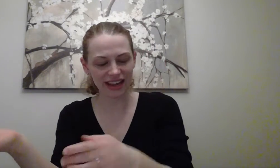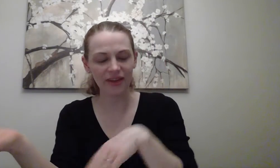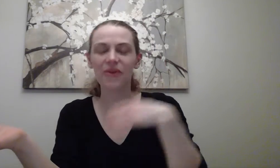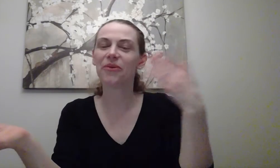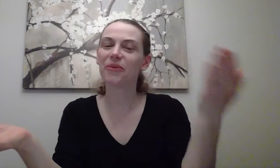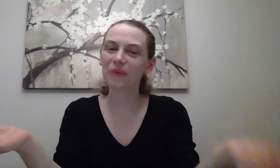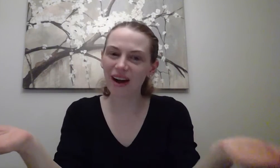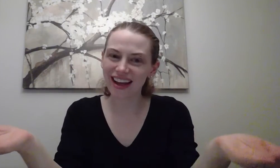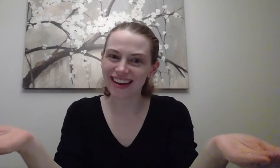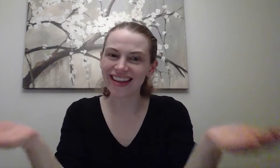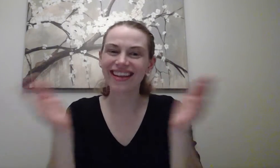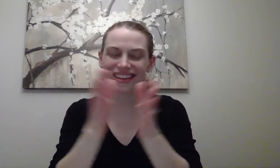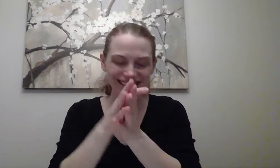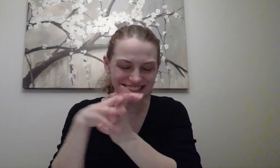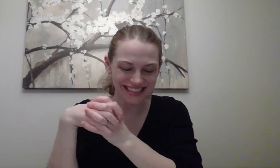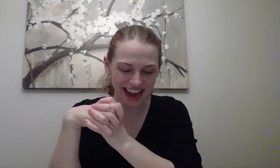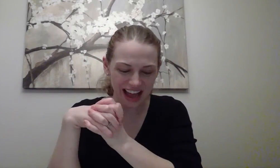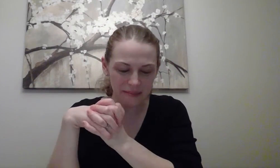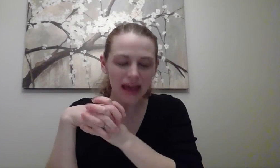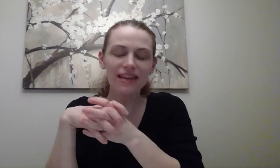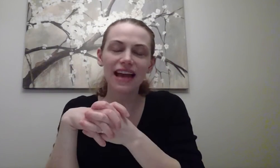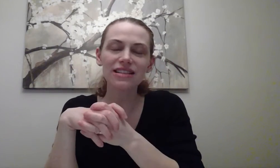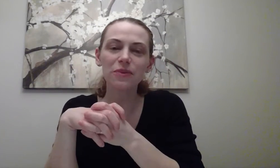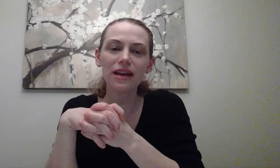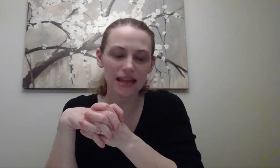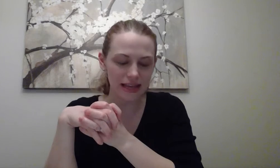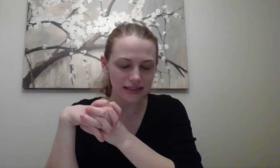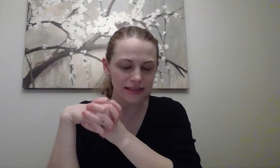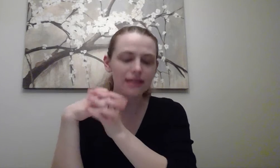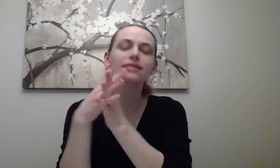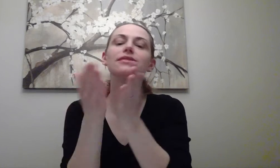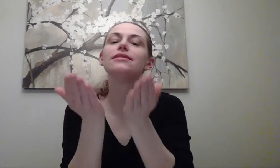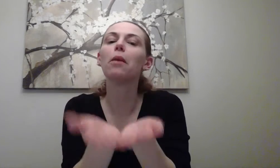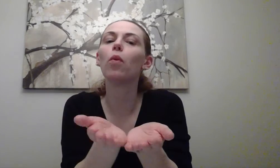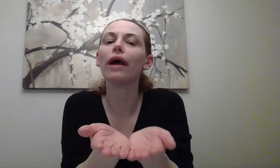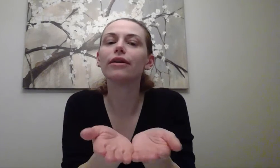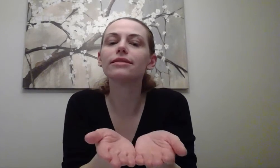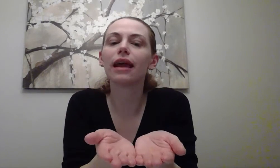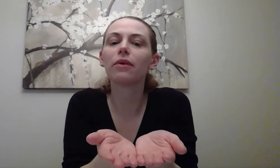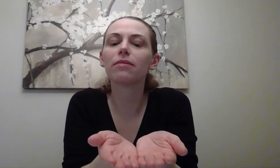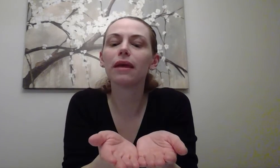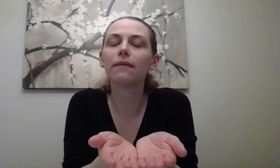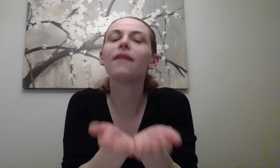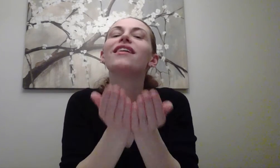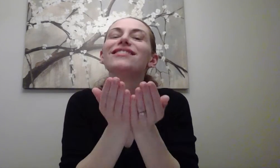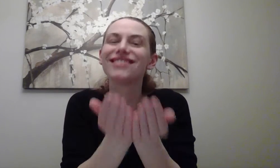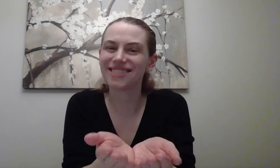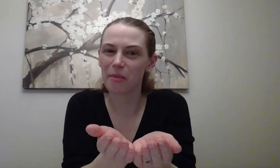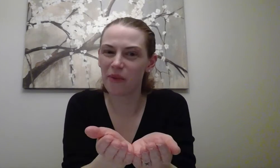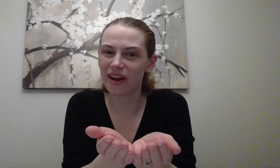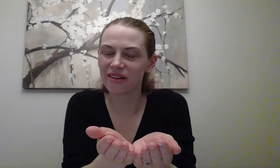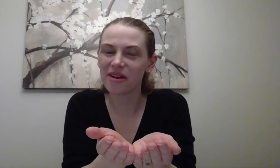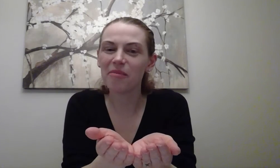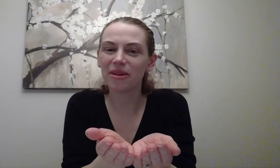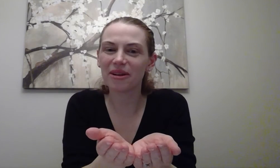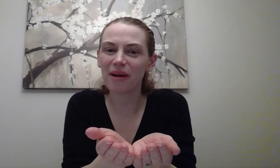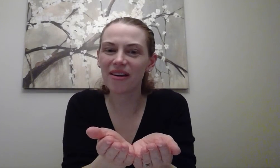one. Good job. Next one is somewhere. Say it with me. Somewhere. Pull it apart.